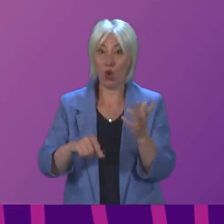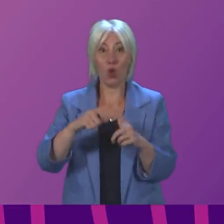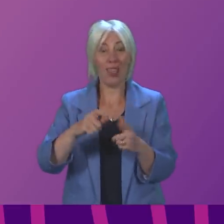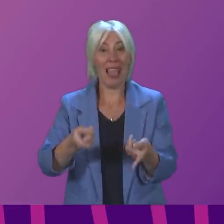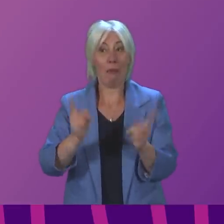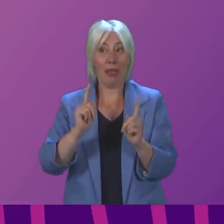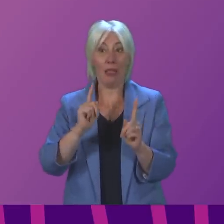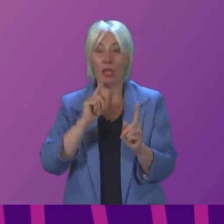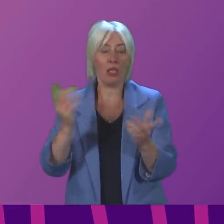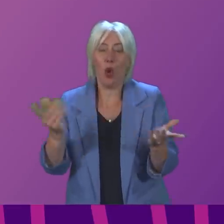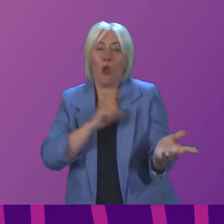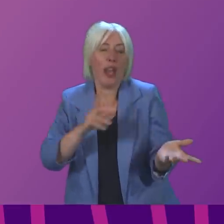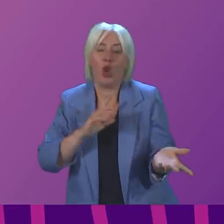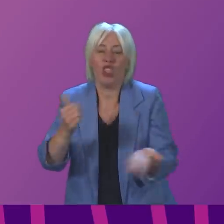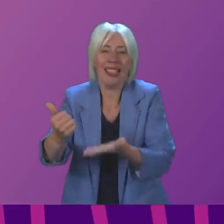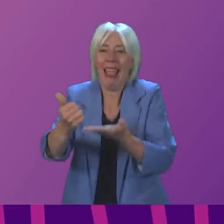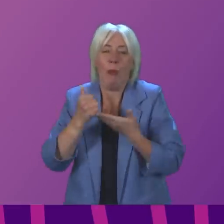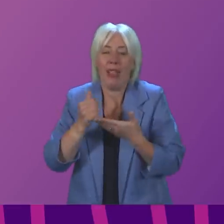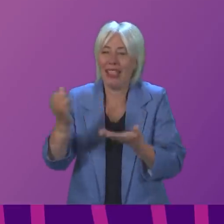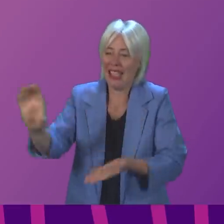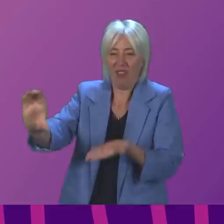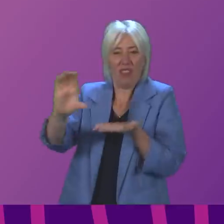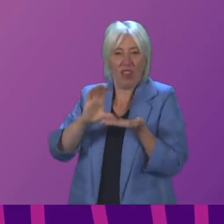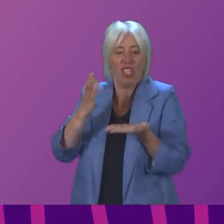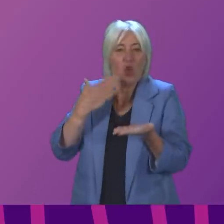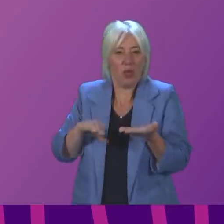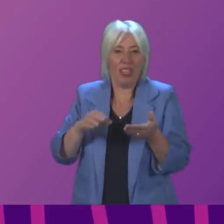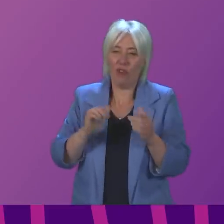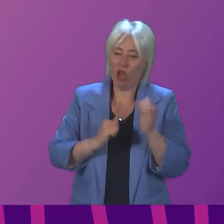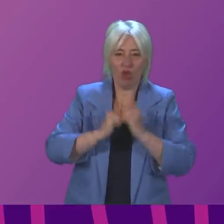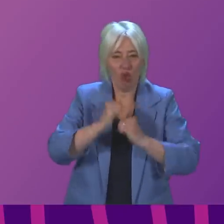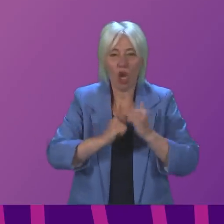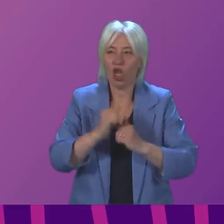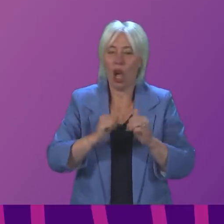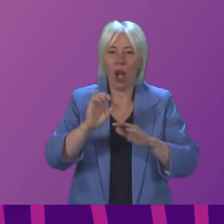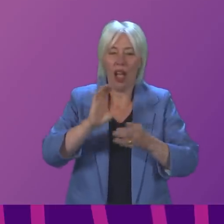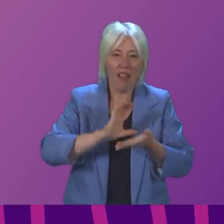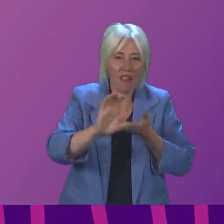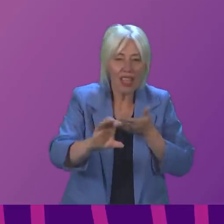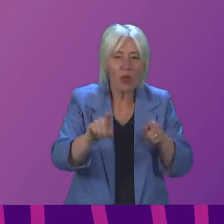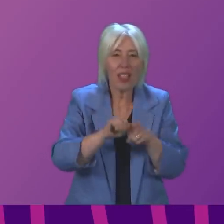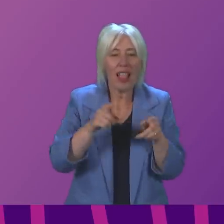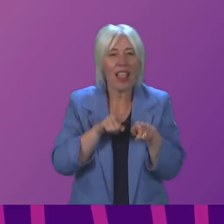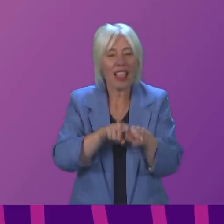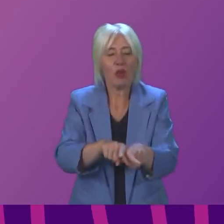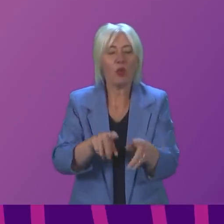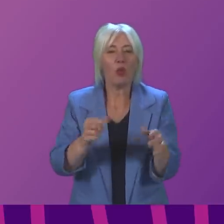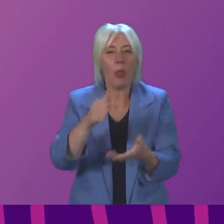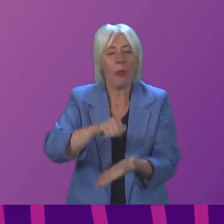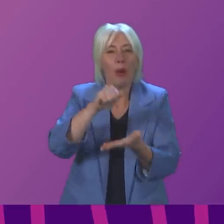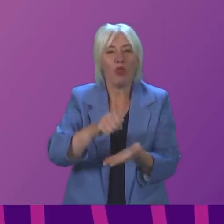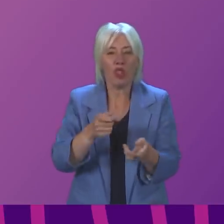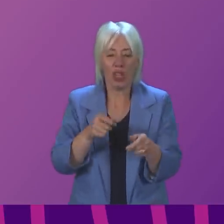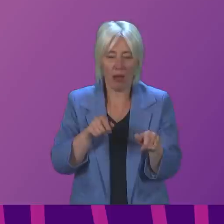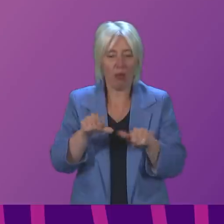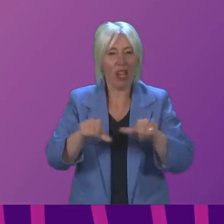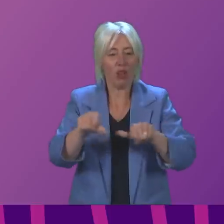don't they just deliver the funding needed for infrastructure investment in line with the established budgetary mechanisms for Scotland, so that